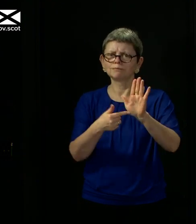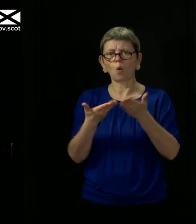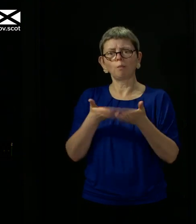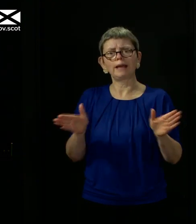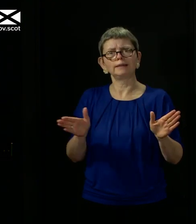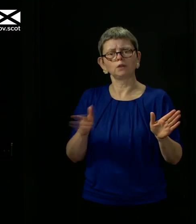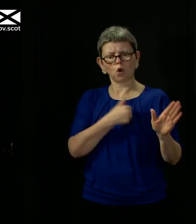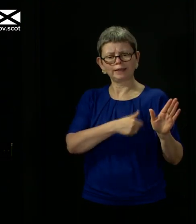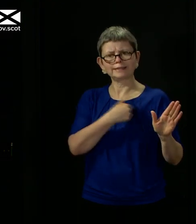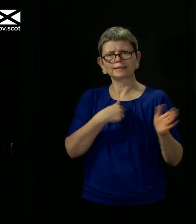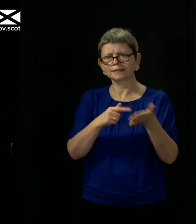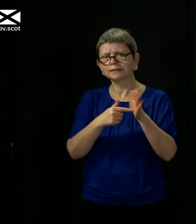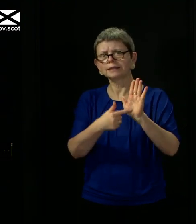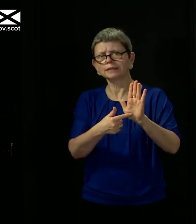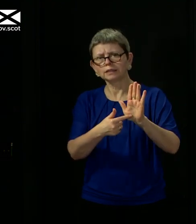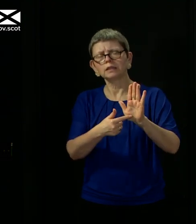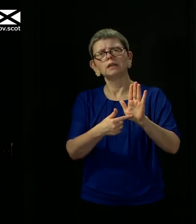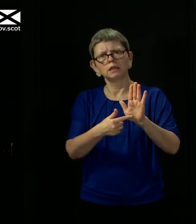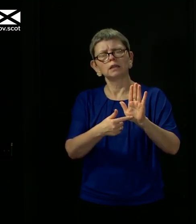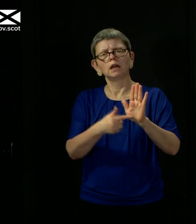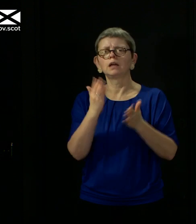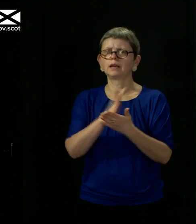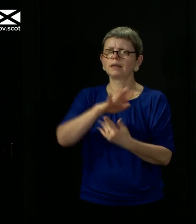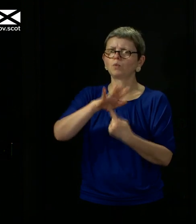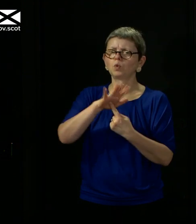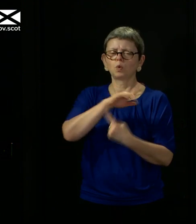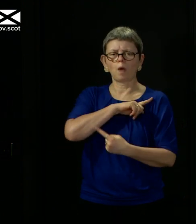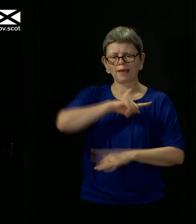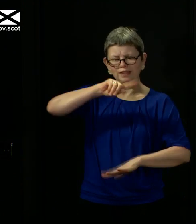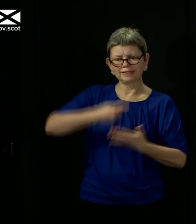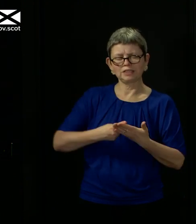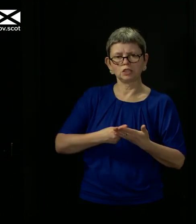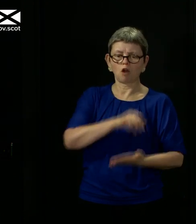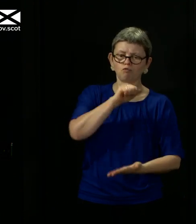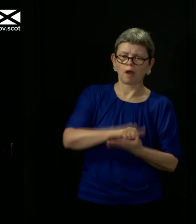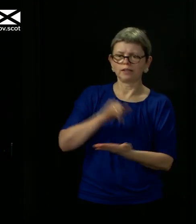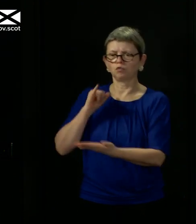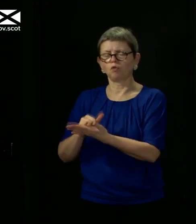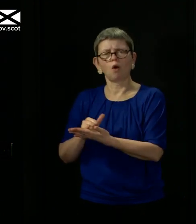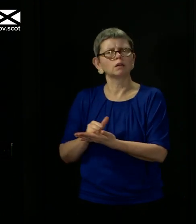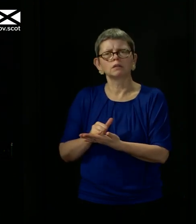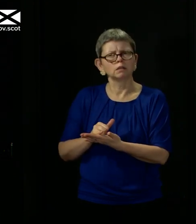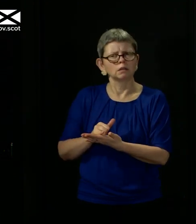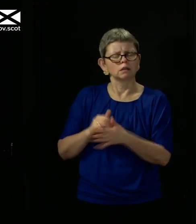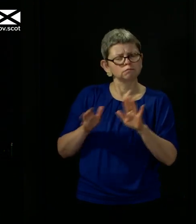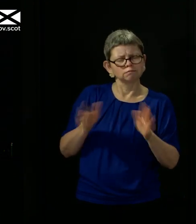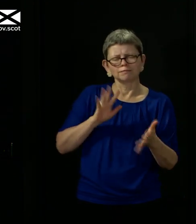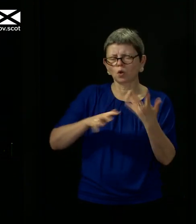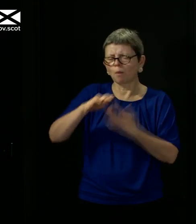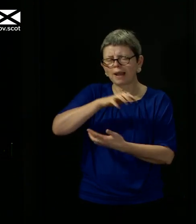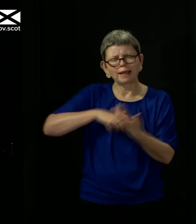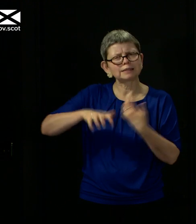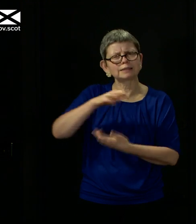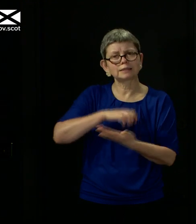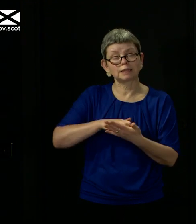because these decisions are uncertain, they're complex, there's no absolute rights and wrongs in any of this. And, you know, that's why I said and